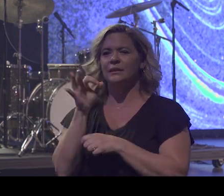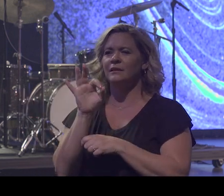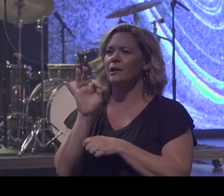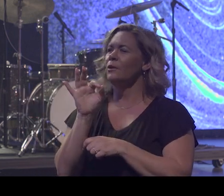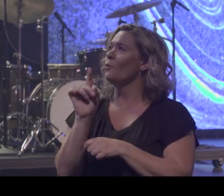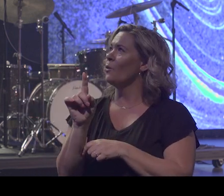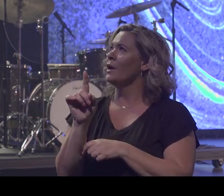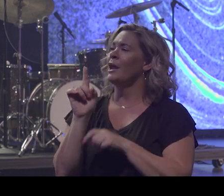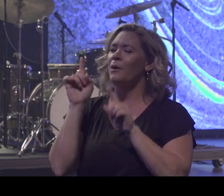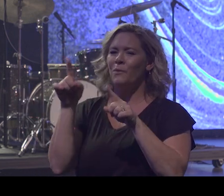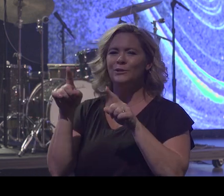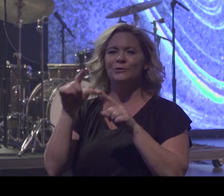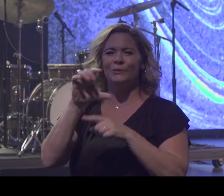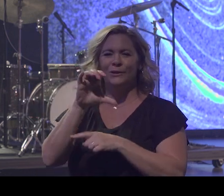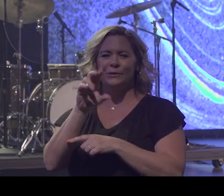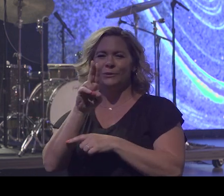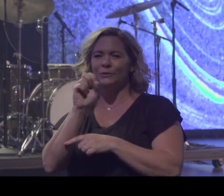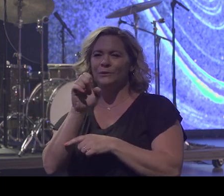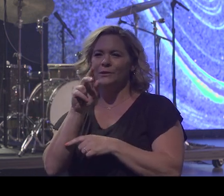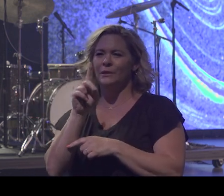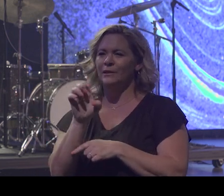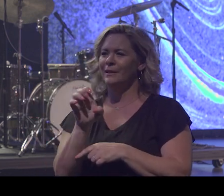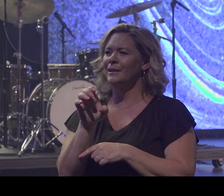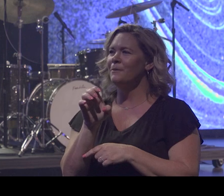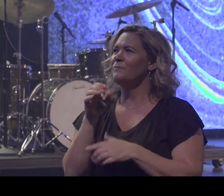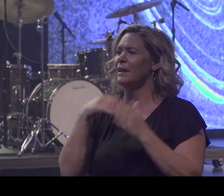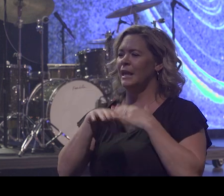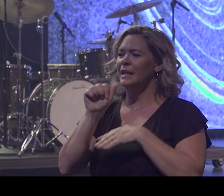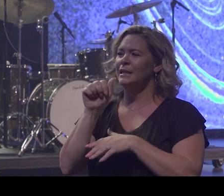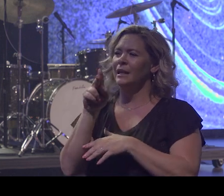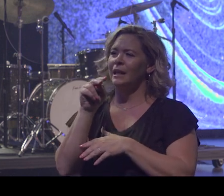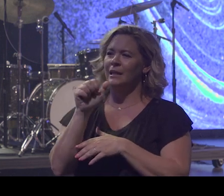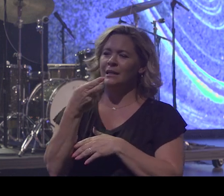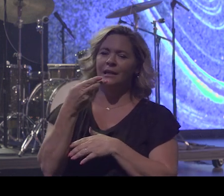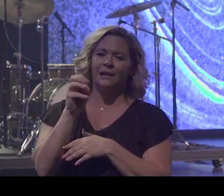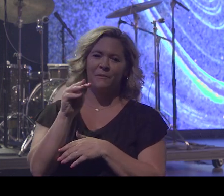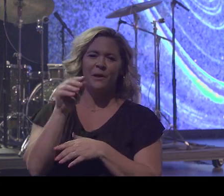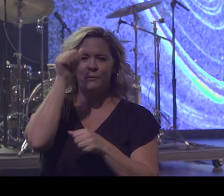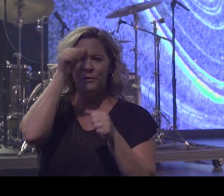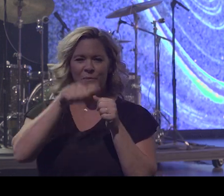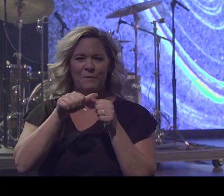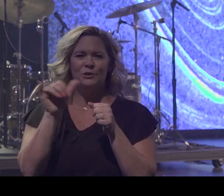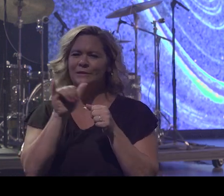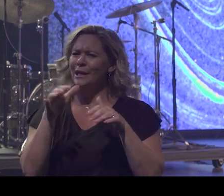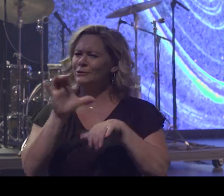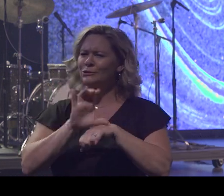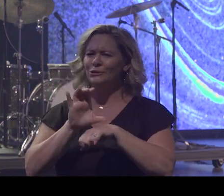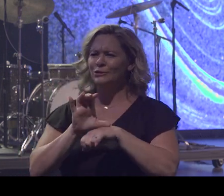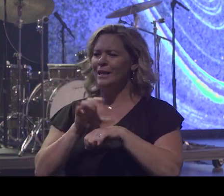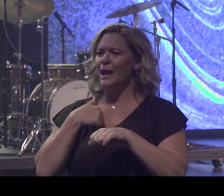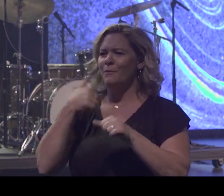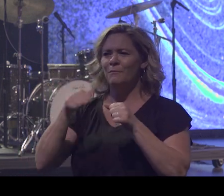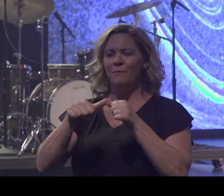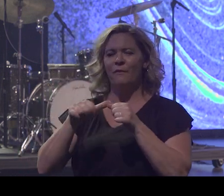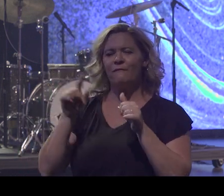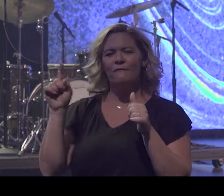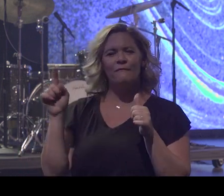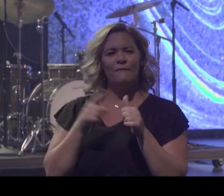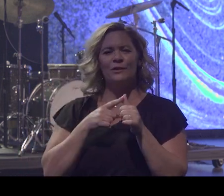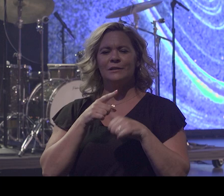a crusade, more surreal crusade in Anaheim. And I remember, just like being here in the church. And I remember for the first time, all I was hearing was about